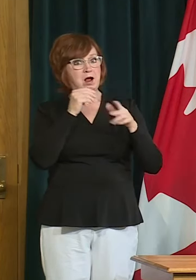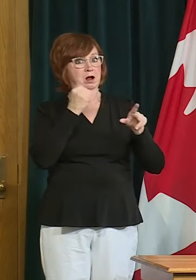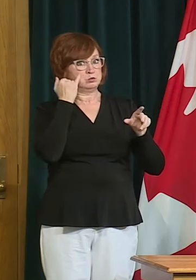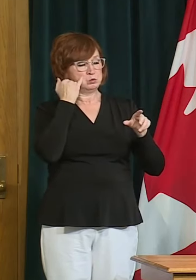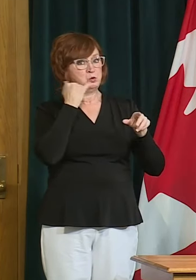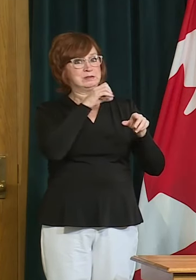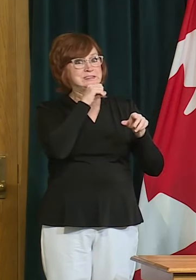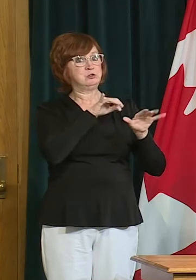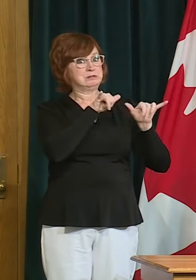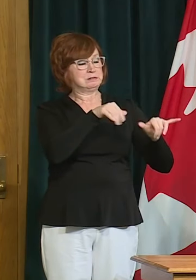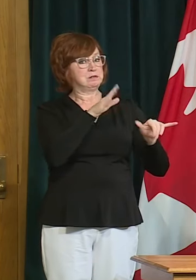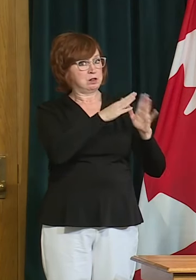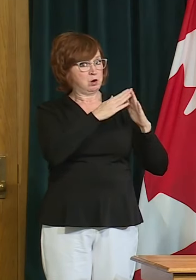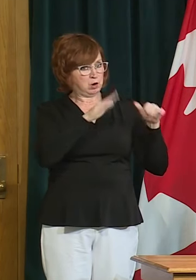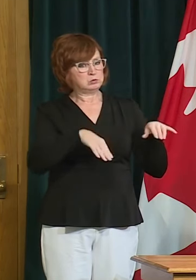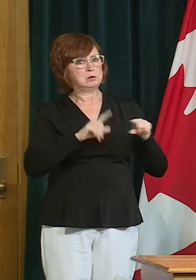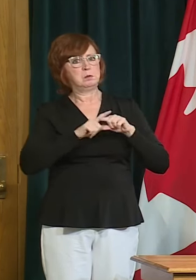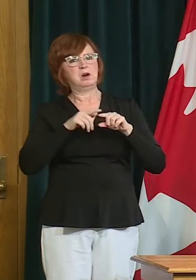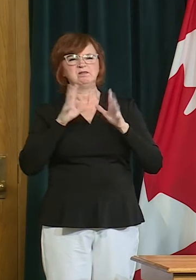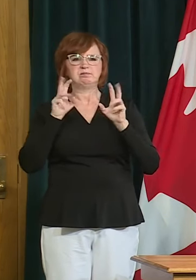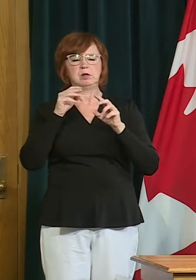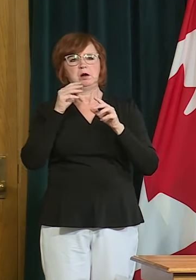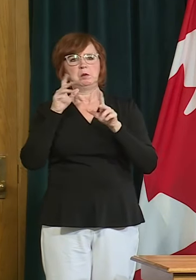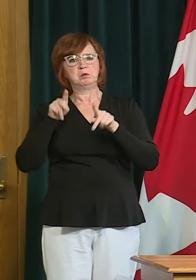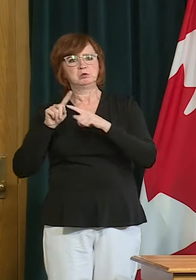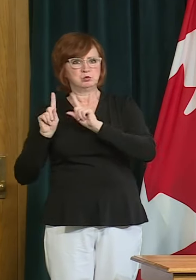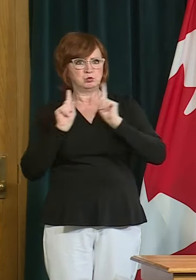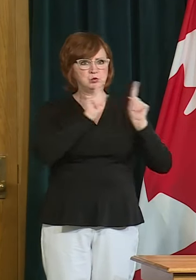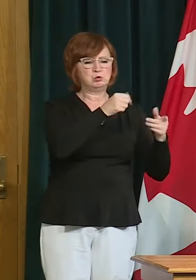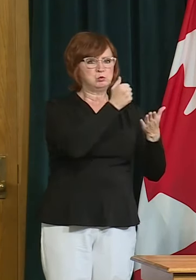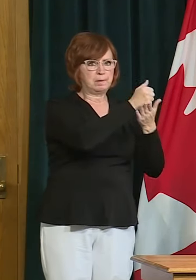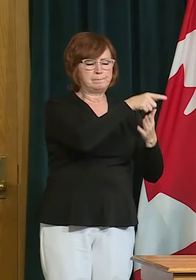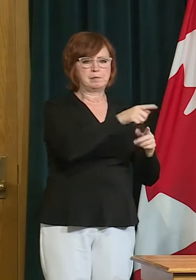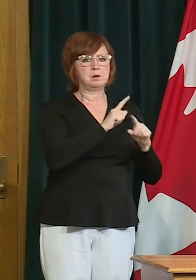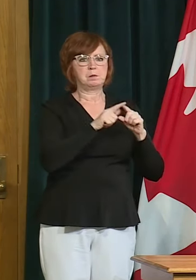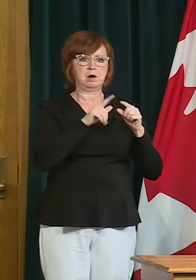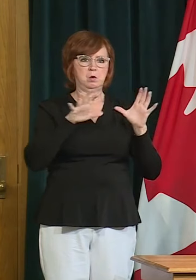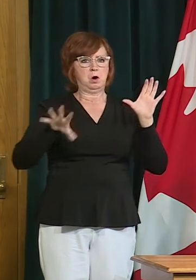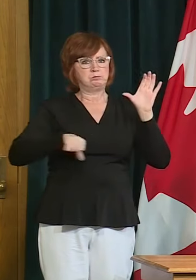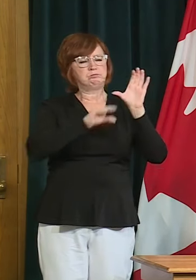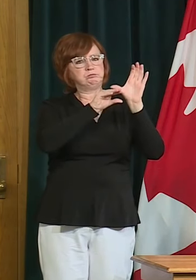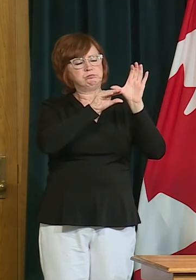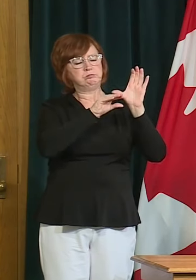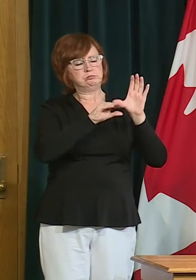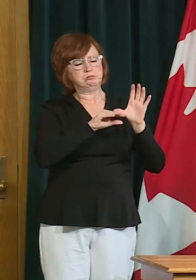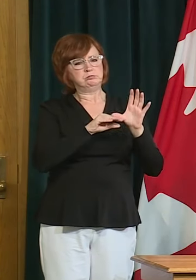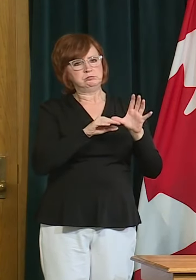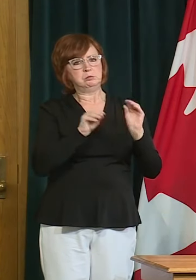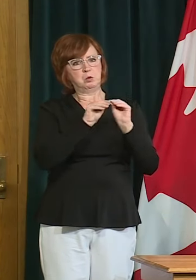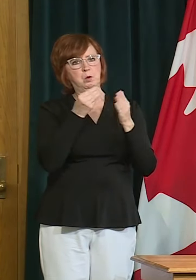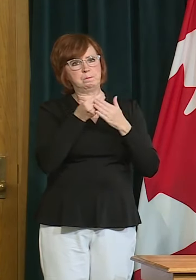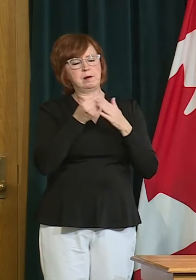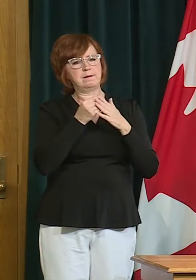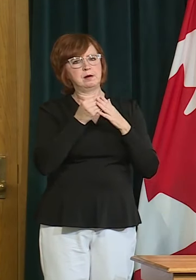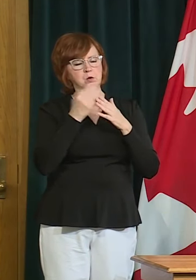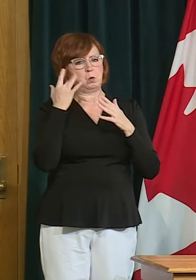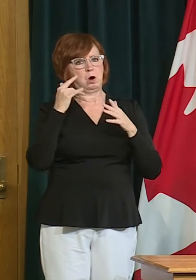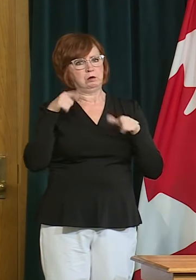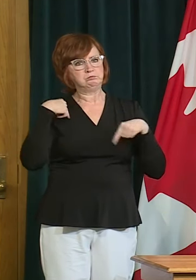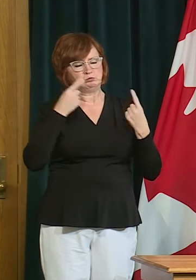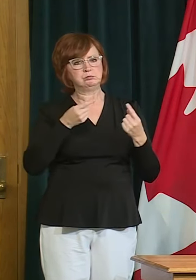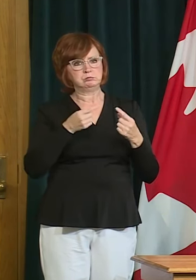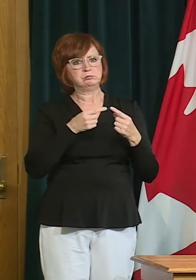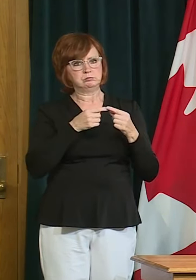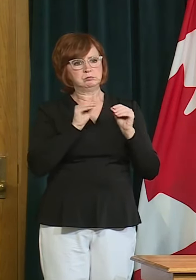benefit today is being expanded to include anyone regardless of their income level who is working at a licensed public or private long-term care